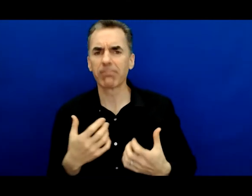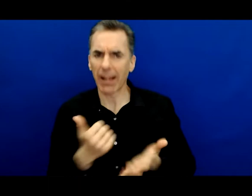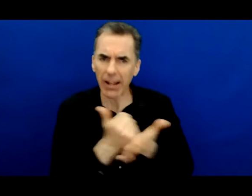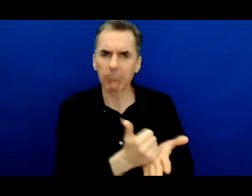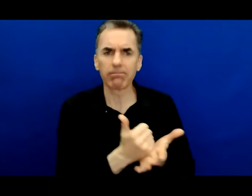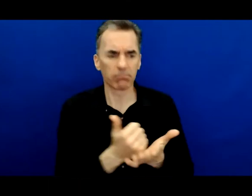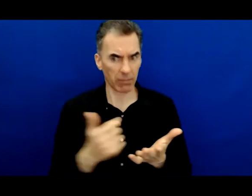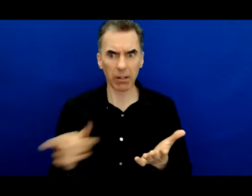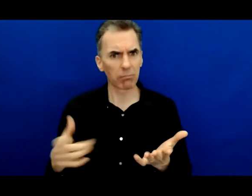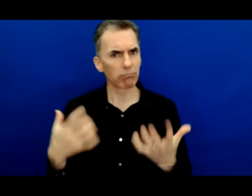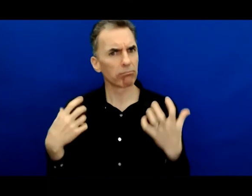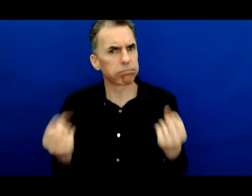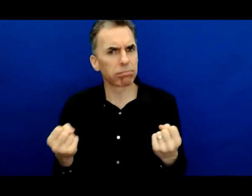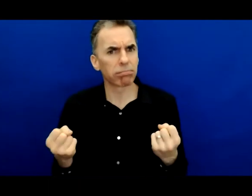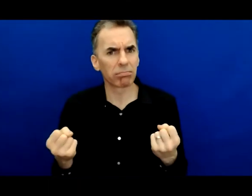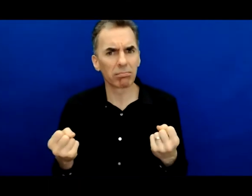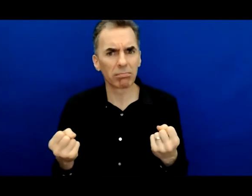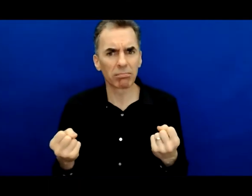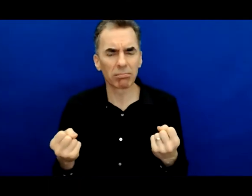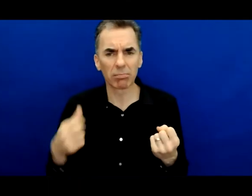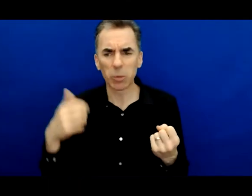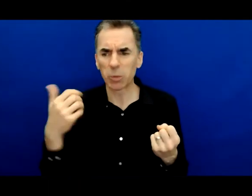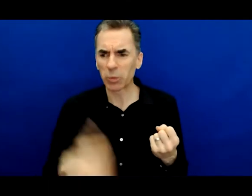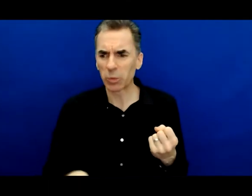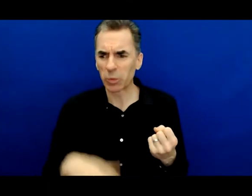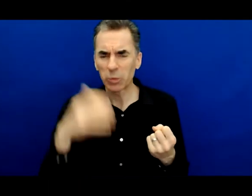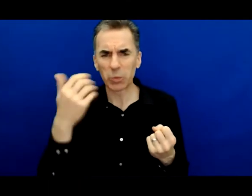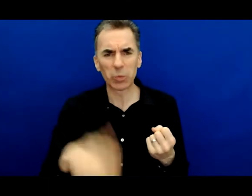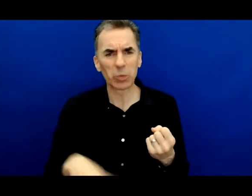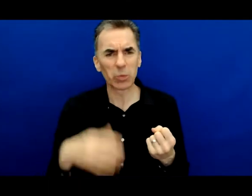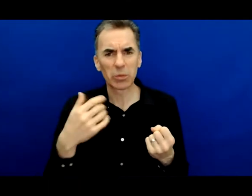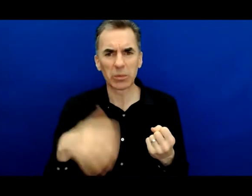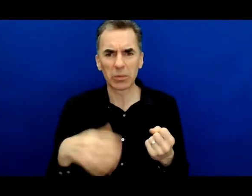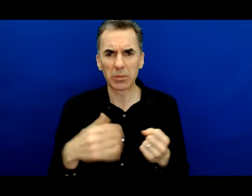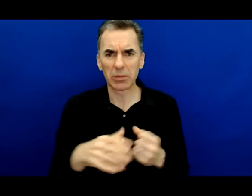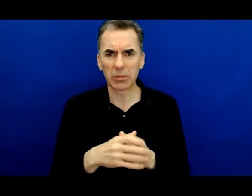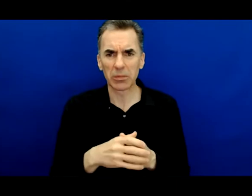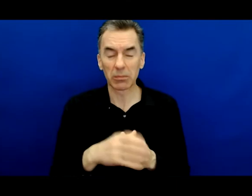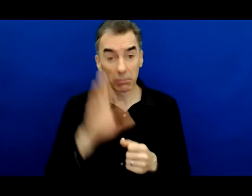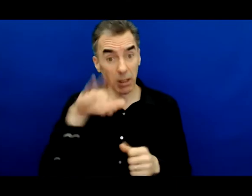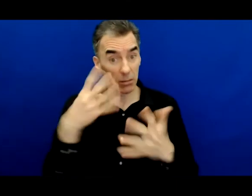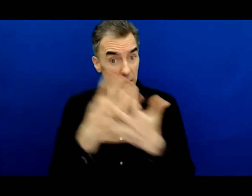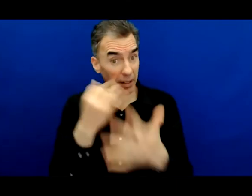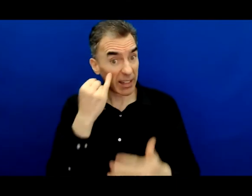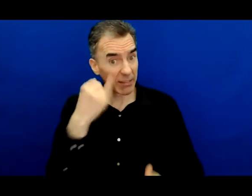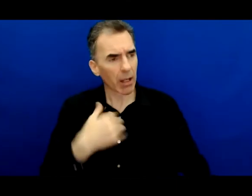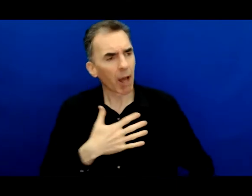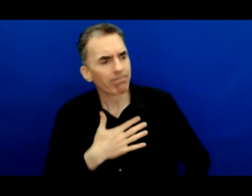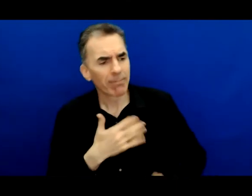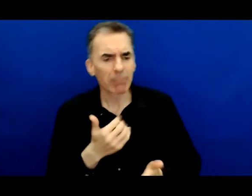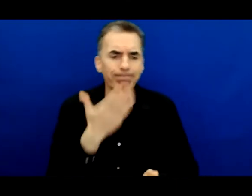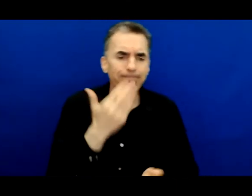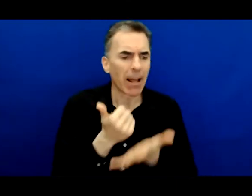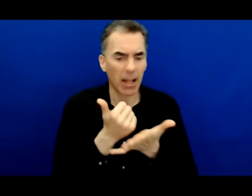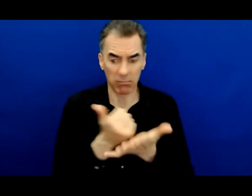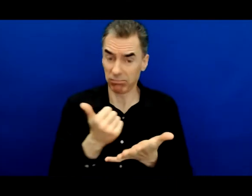in a place where the expression of emotion can be a death sentence. And he exercised the brilliance that we honor and reward in